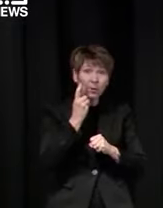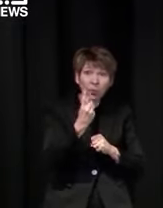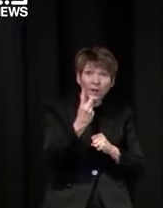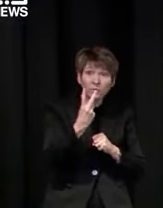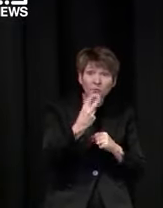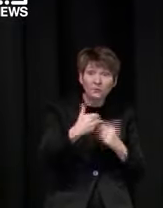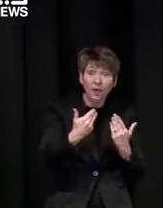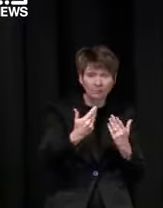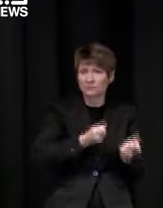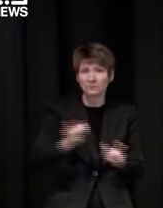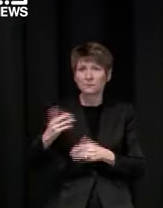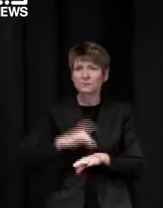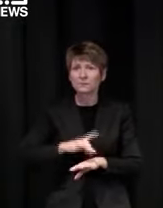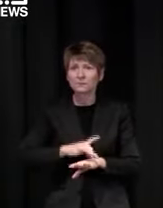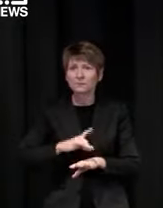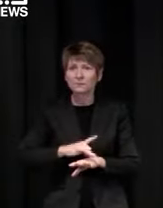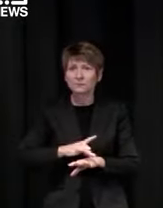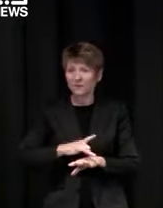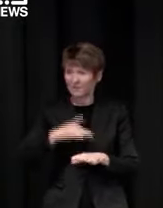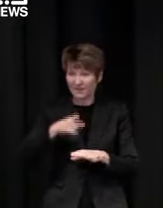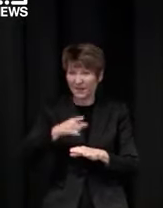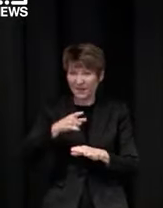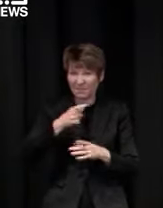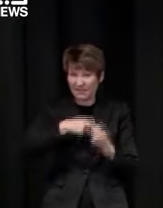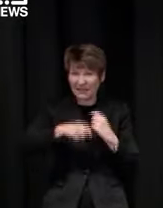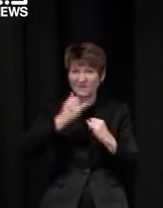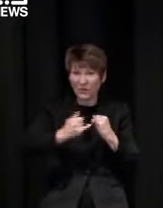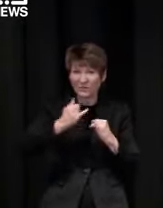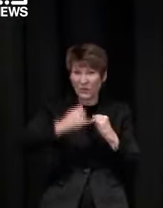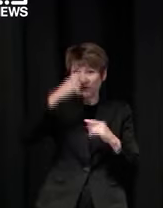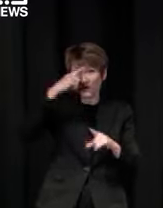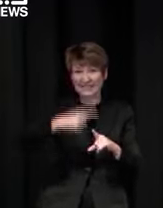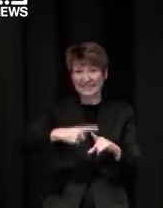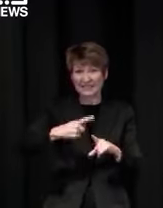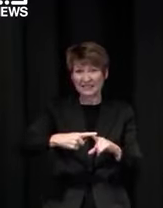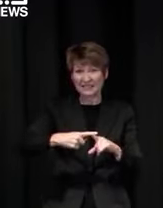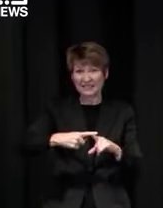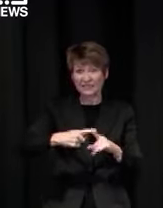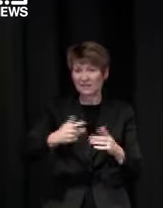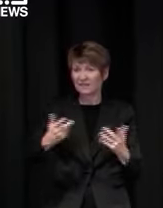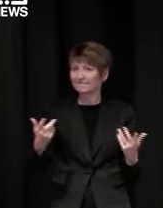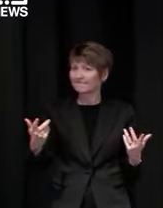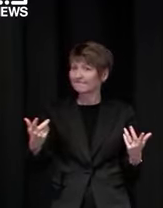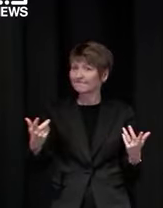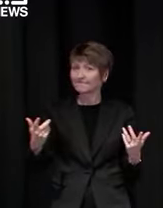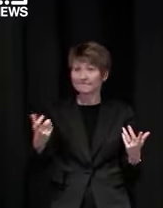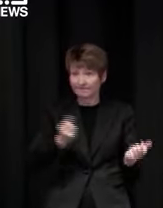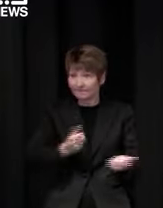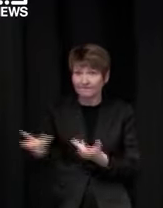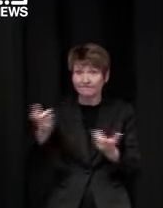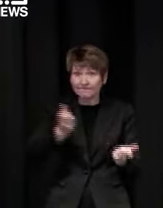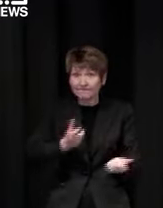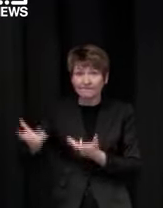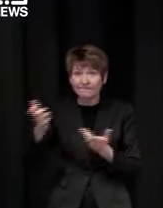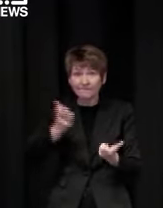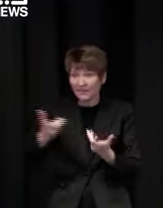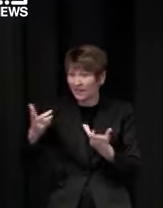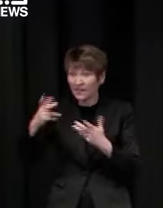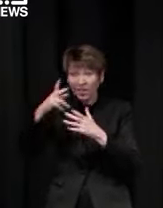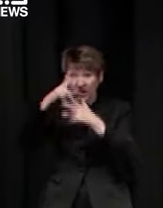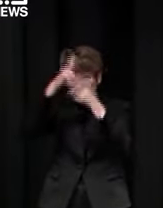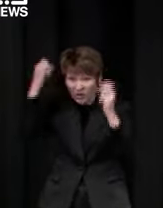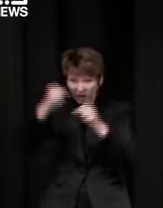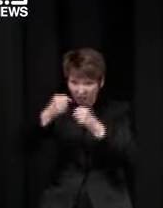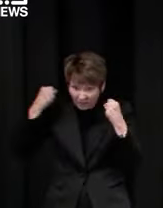when they have this uh and again passage of time you know just the there's only so long you can keep this going and it's a bit like